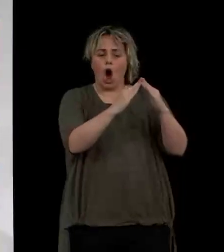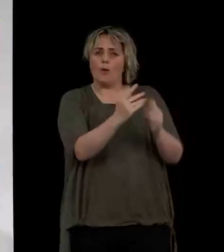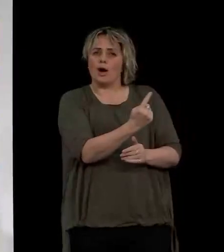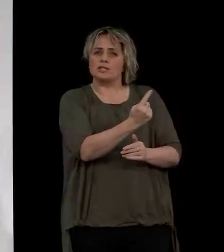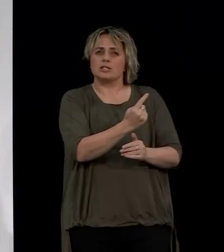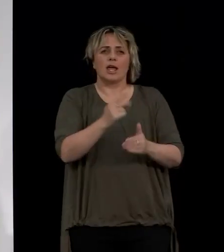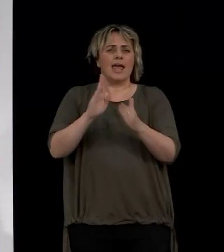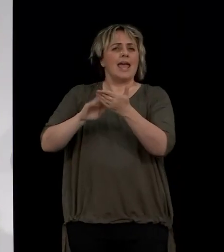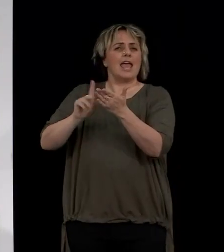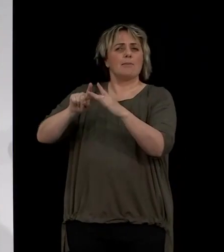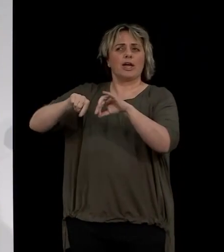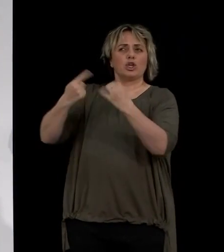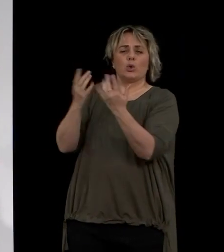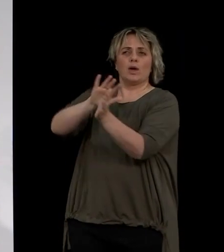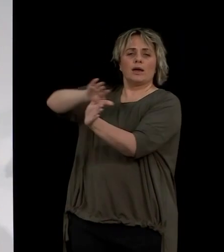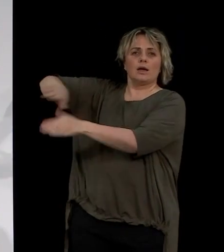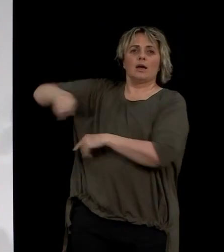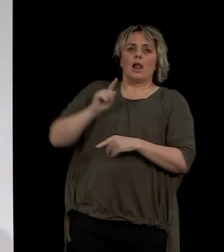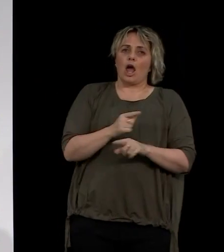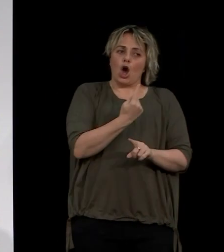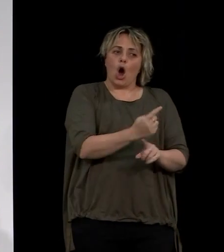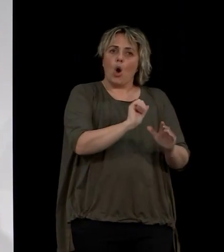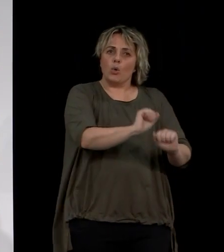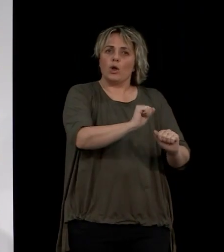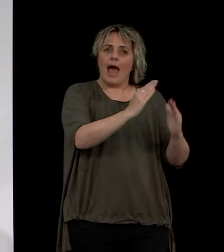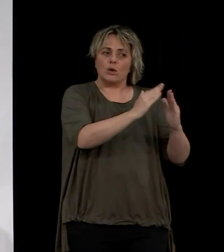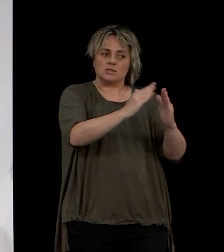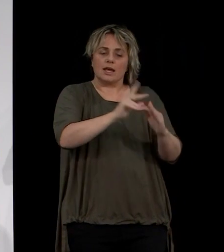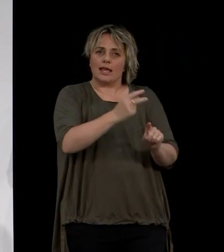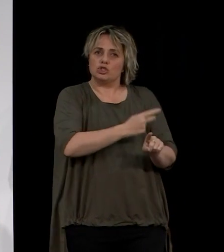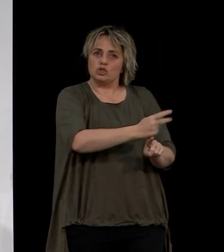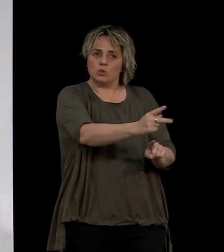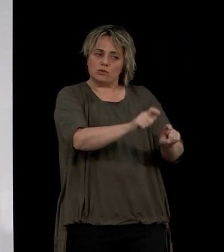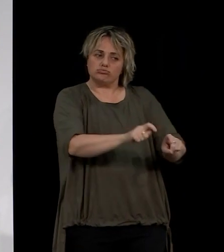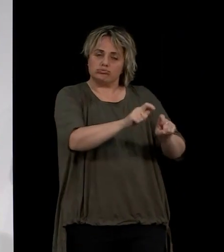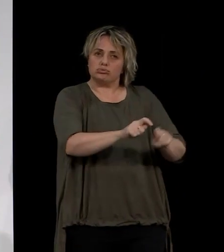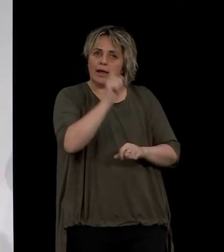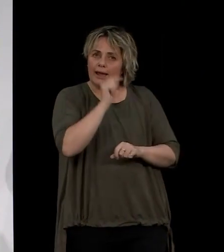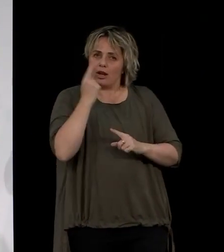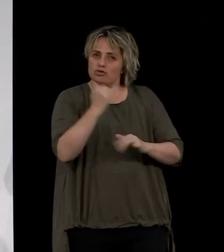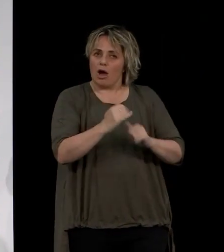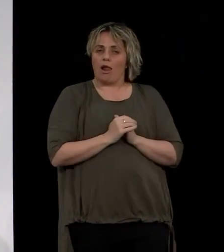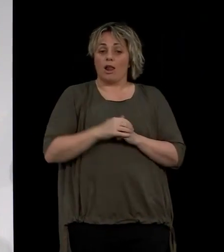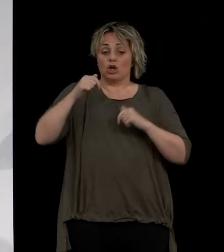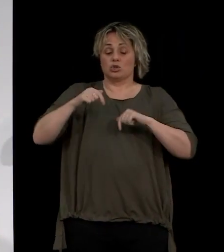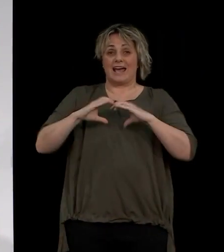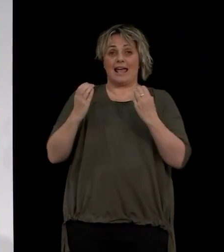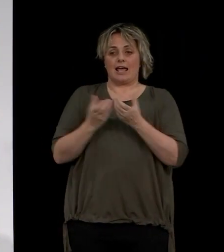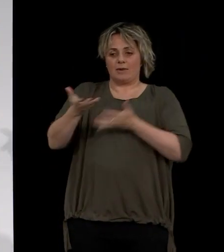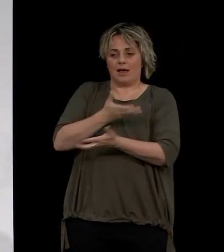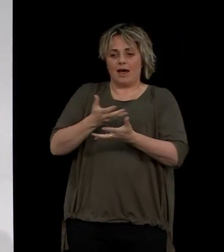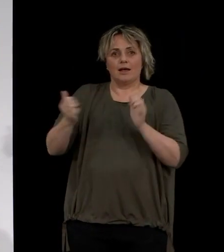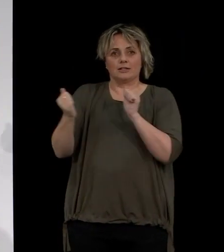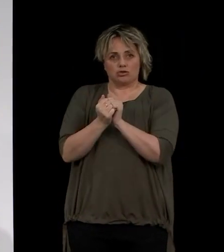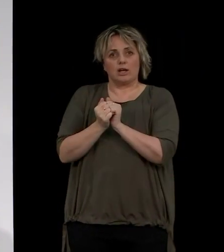MIQ, where people can isolate in their own approved premises for 14 days. Today, Cabinet made further decisions on this